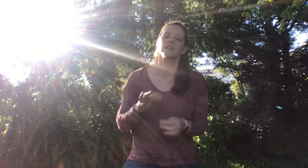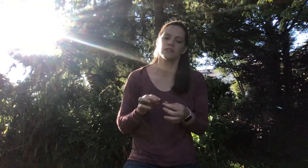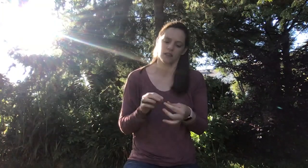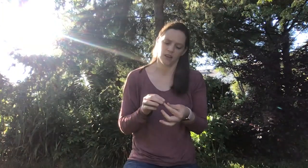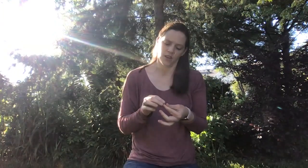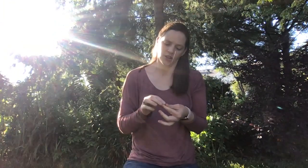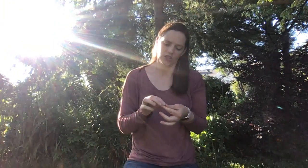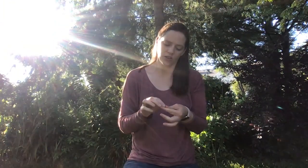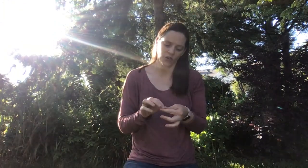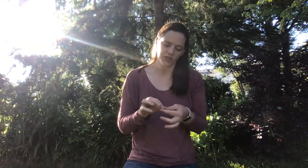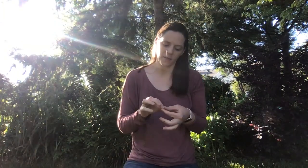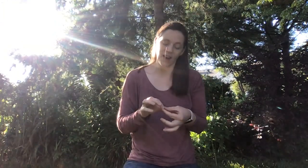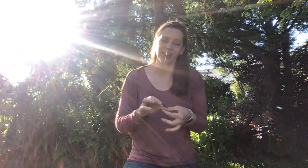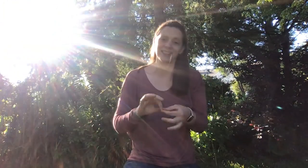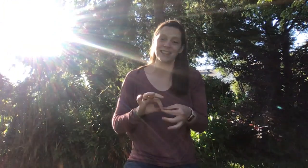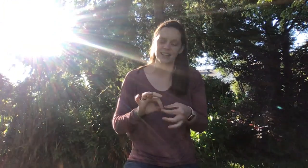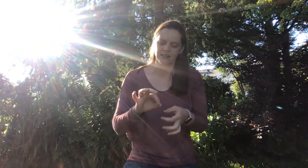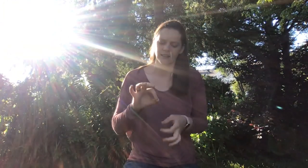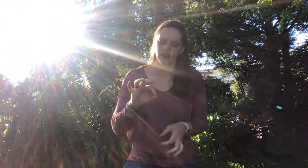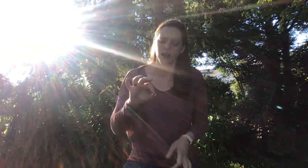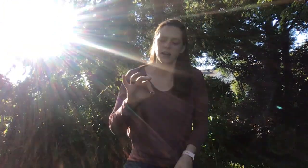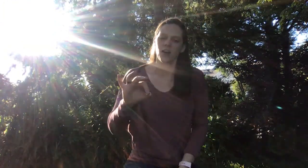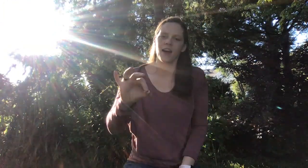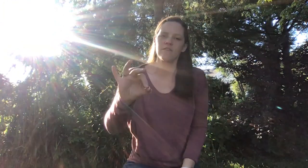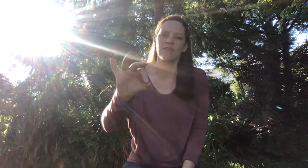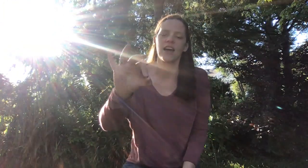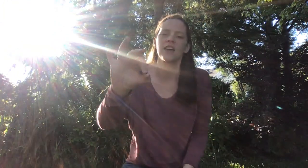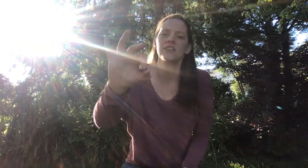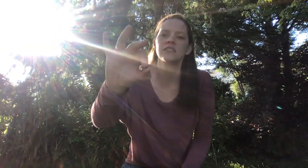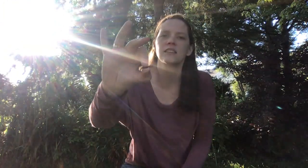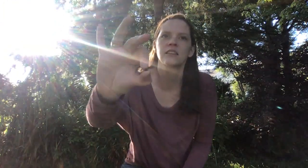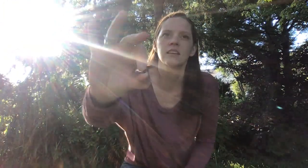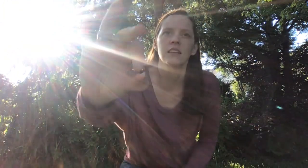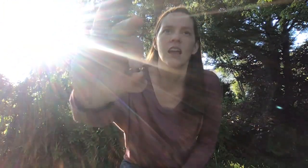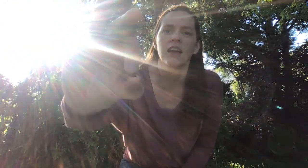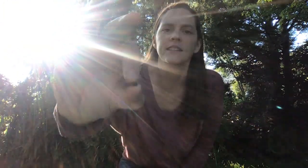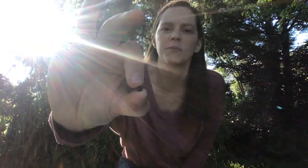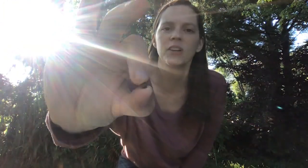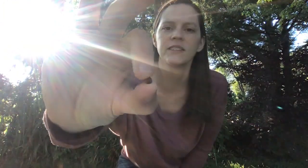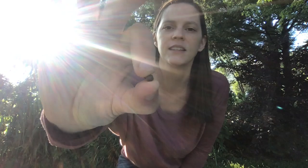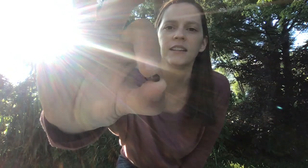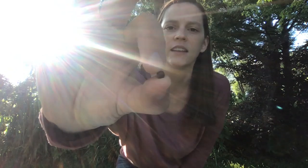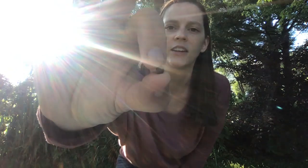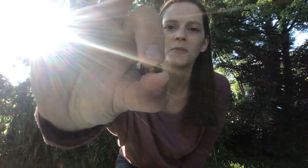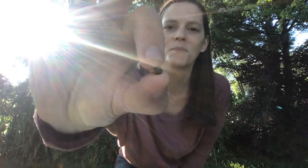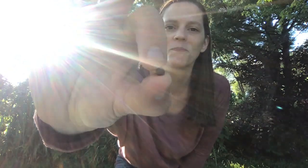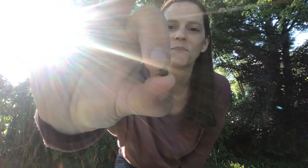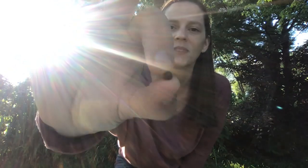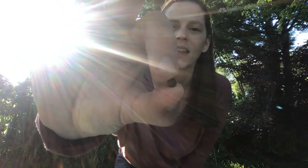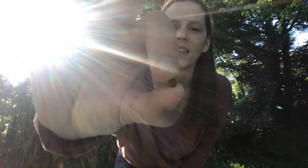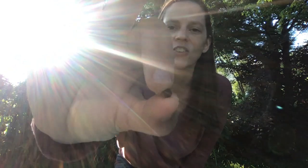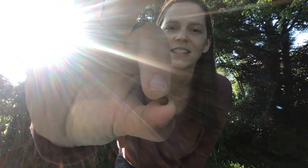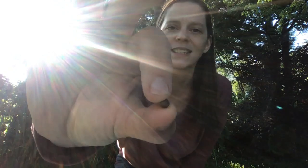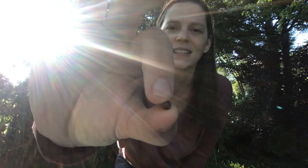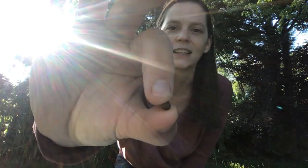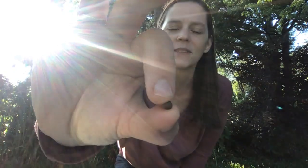she told about a seed. Now I found a small seed here. I think you can see it.